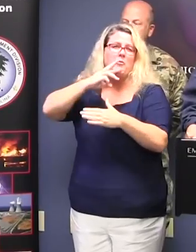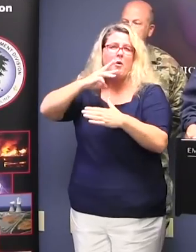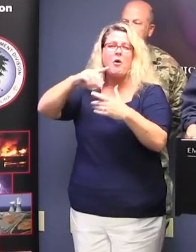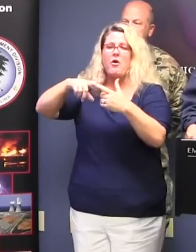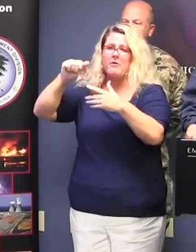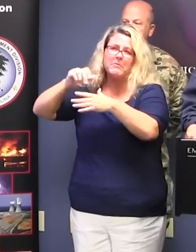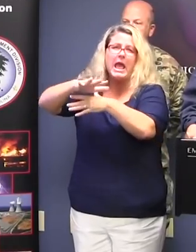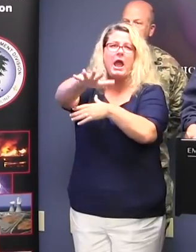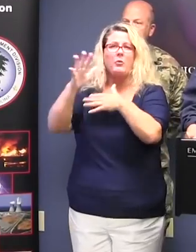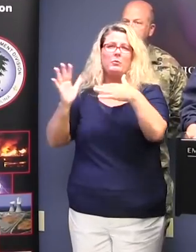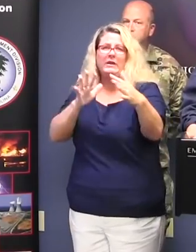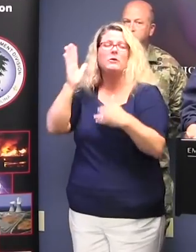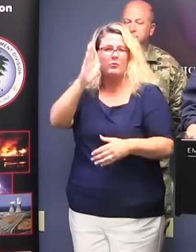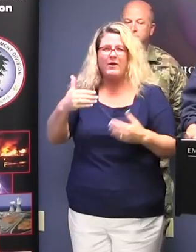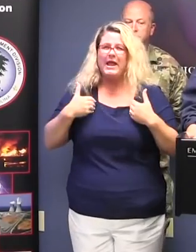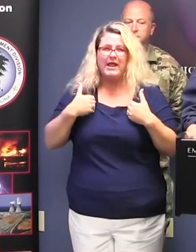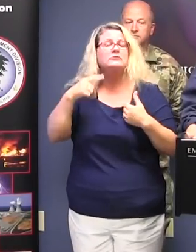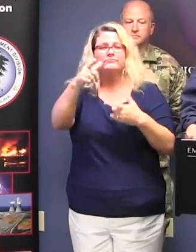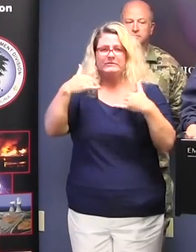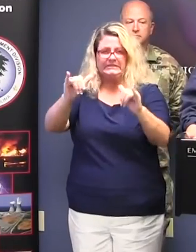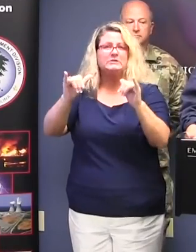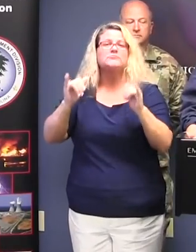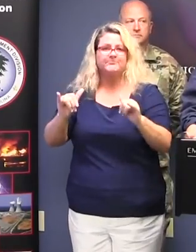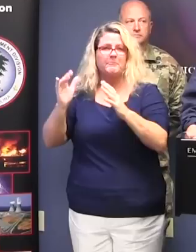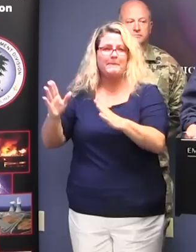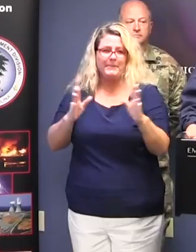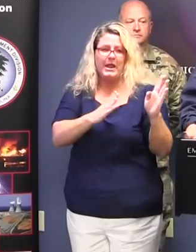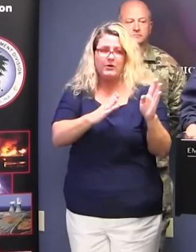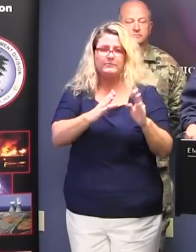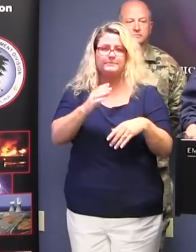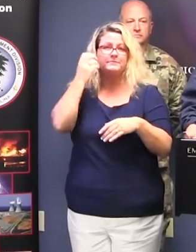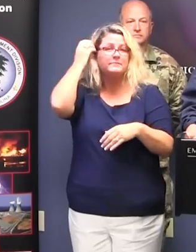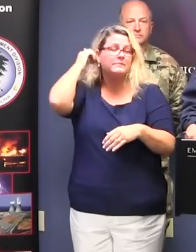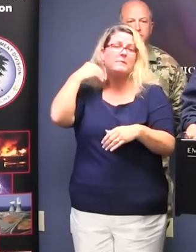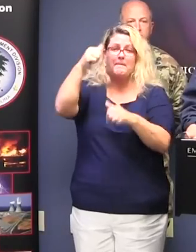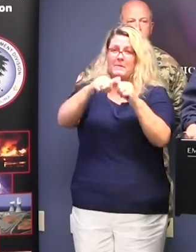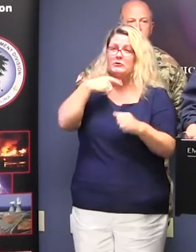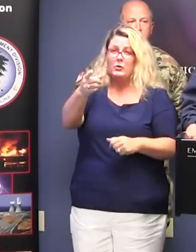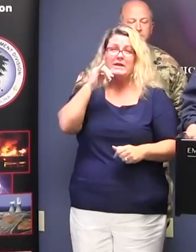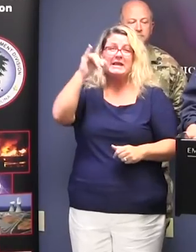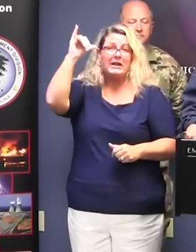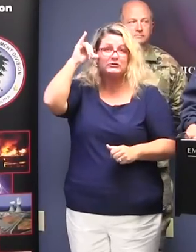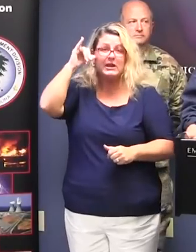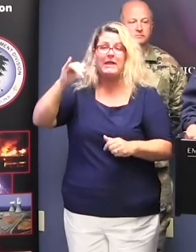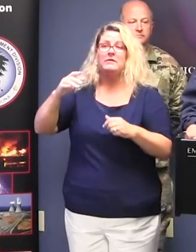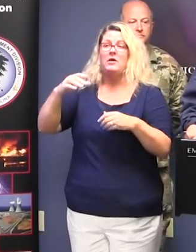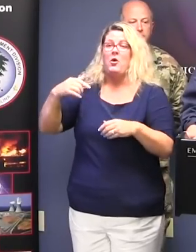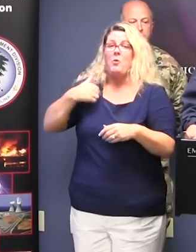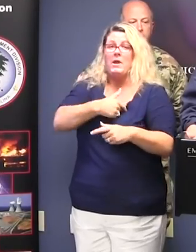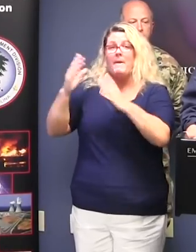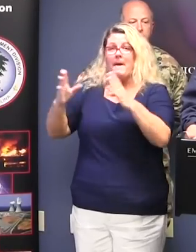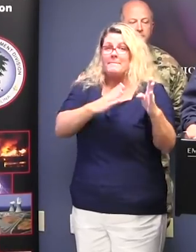that means is we need to be prepared. As I mentioned yesterday, the official side of our preparations is being done